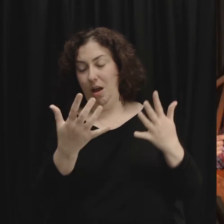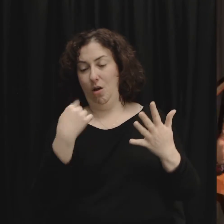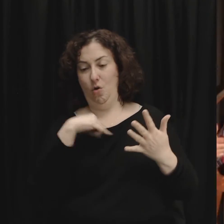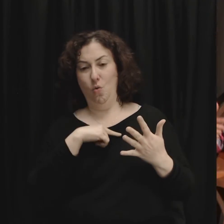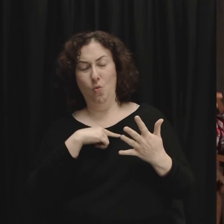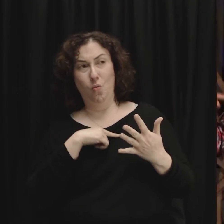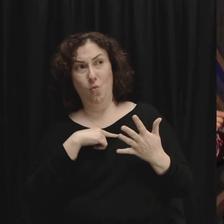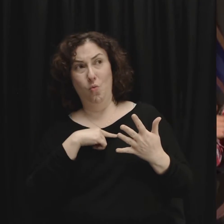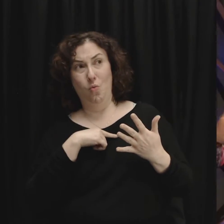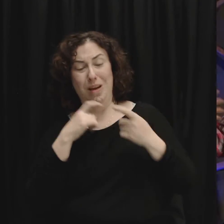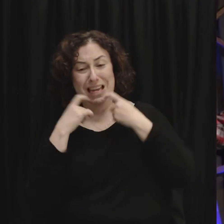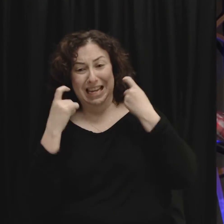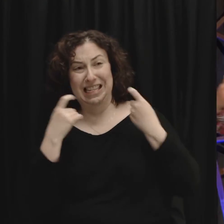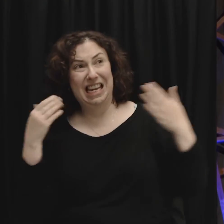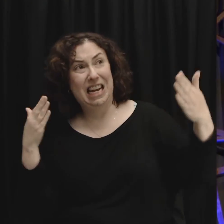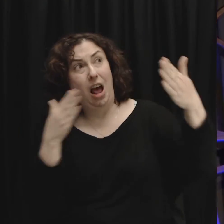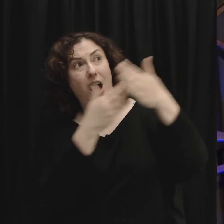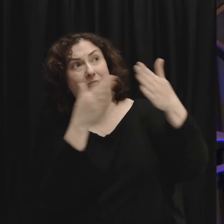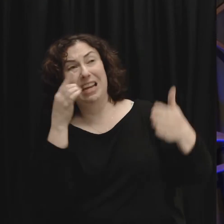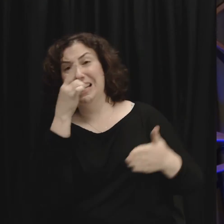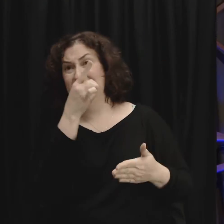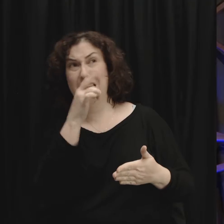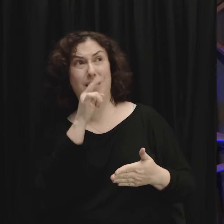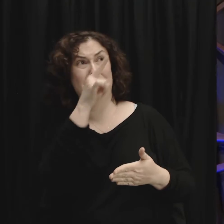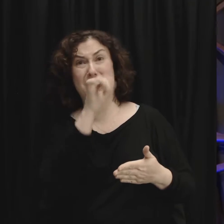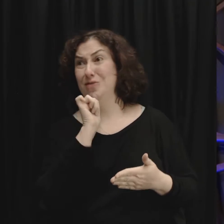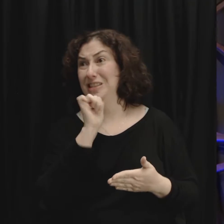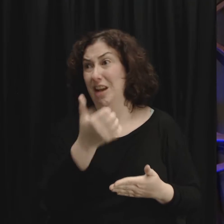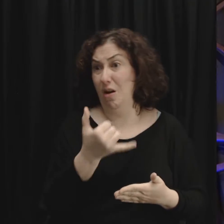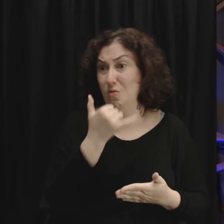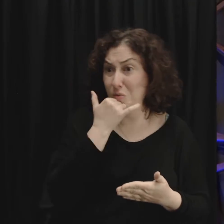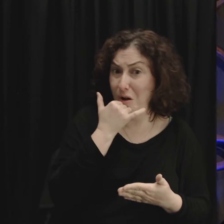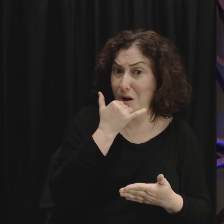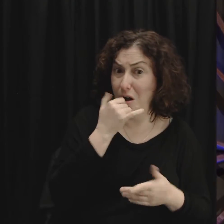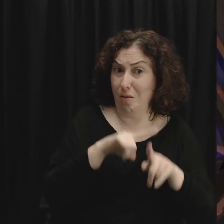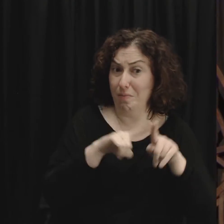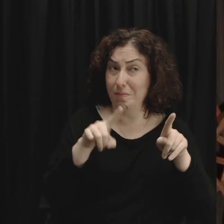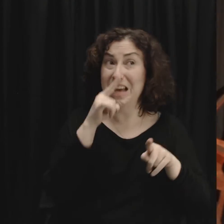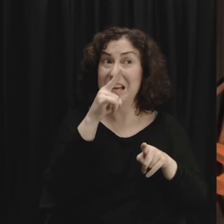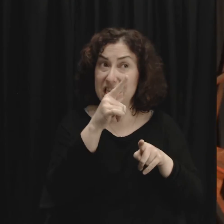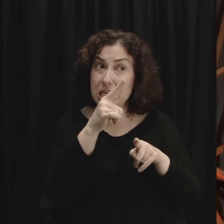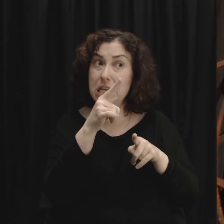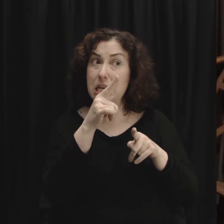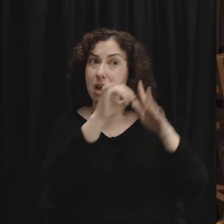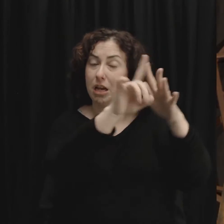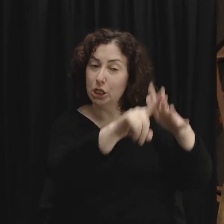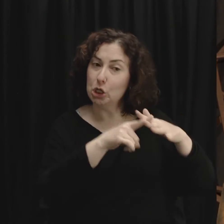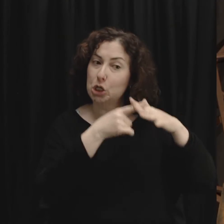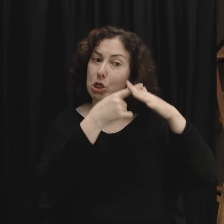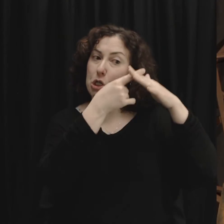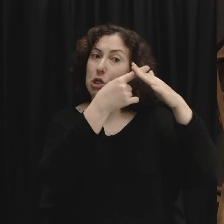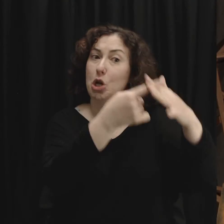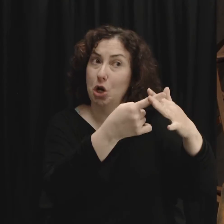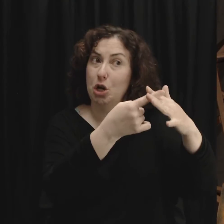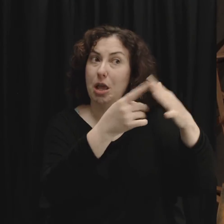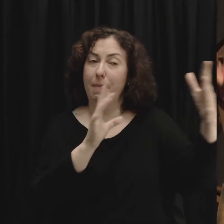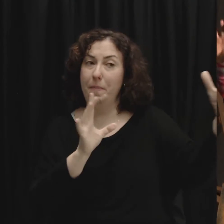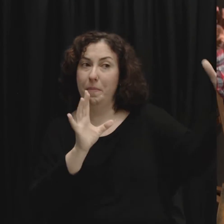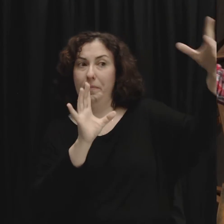him he did not do anything wrong toward us and yet he took the first step towards us he left his